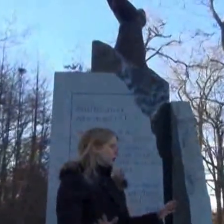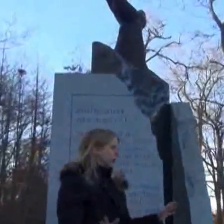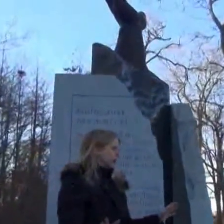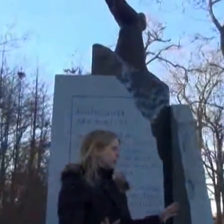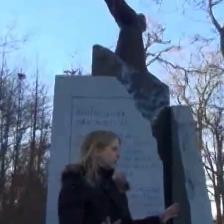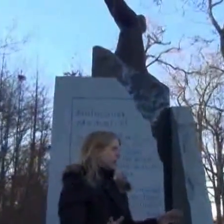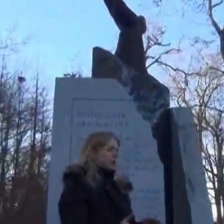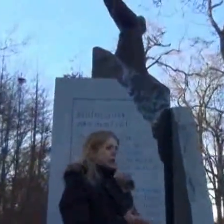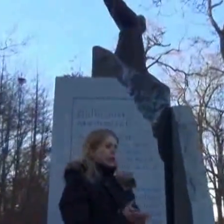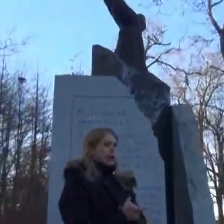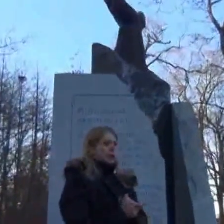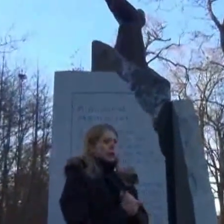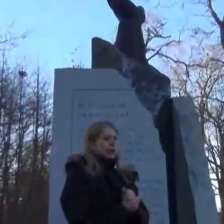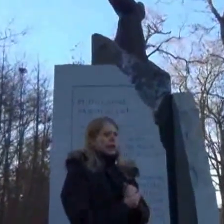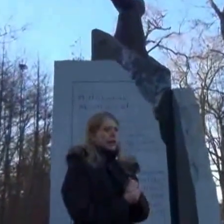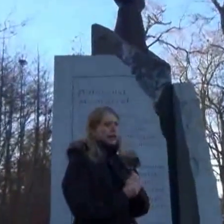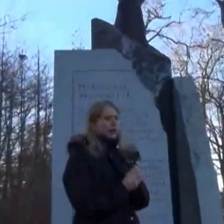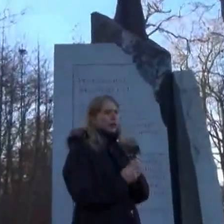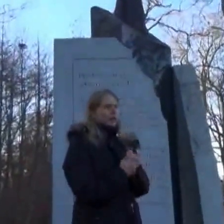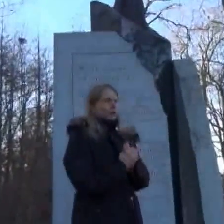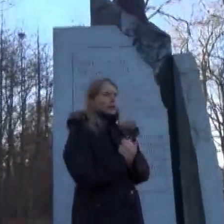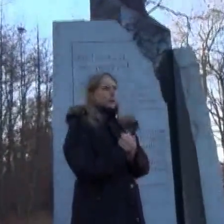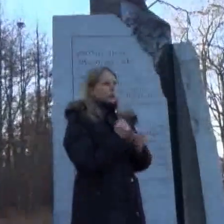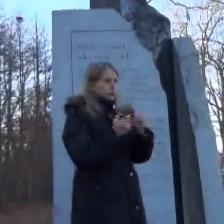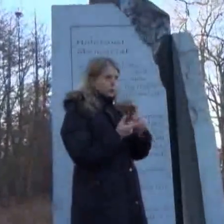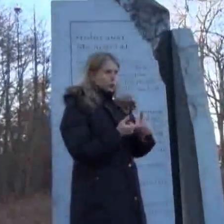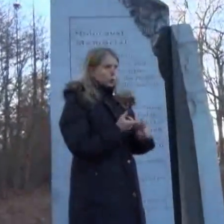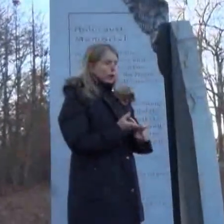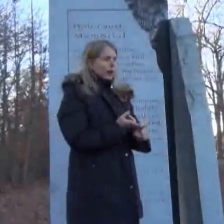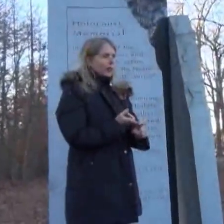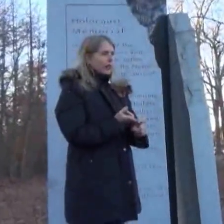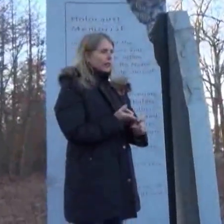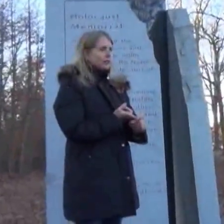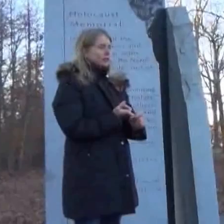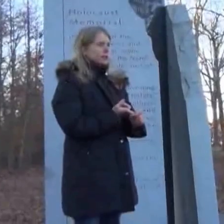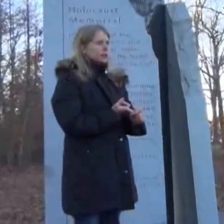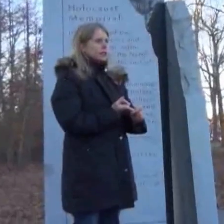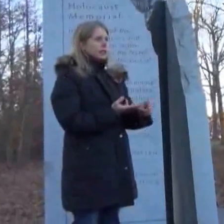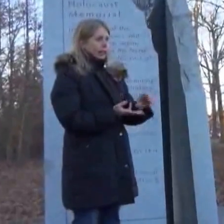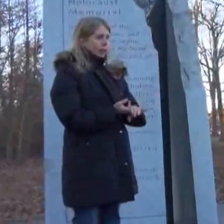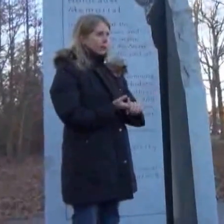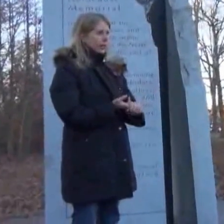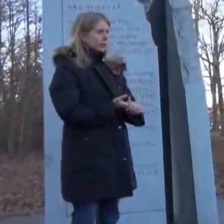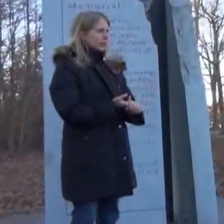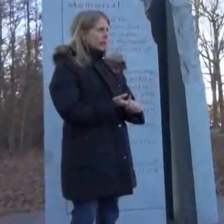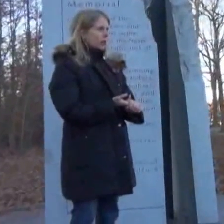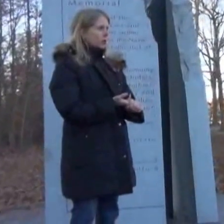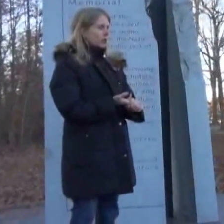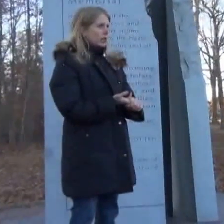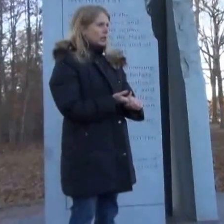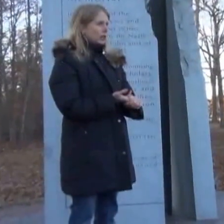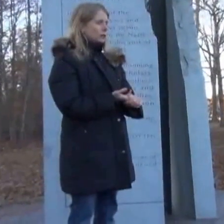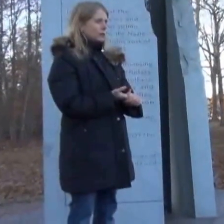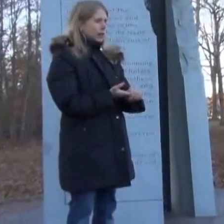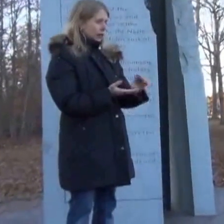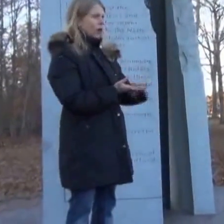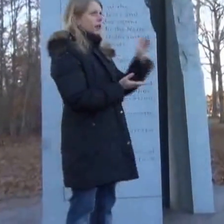event. And we had two rabbis, Abe Landau, Eric,